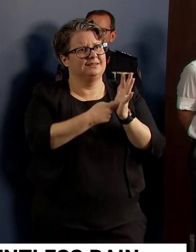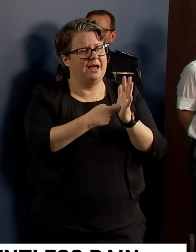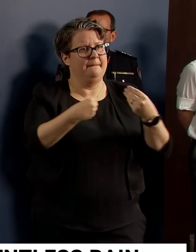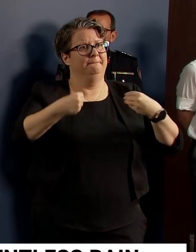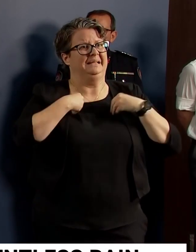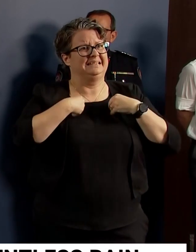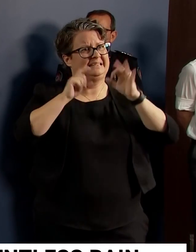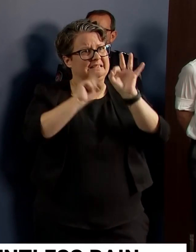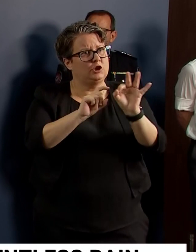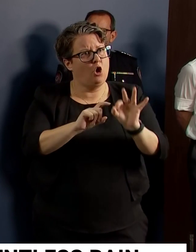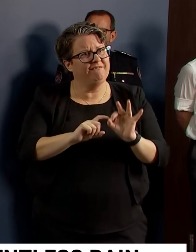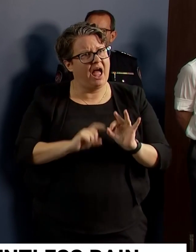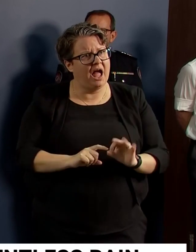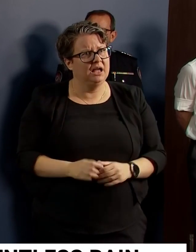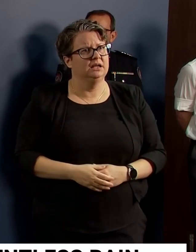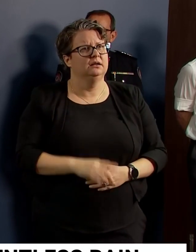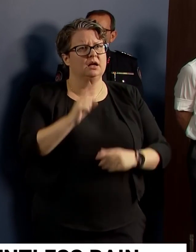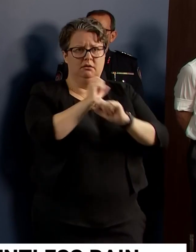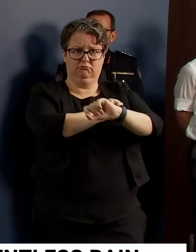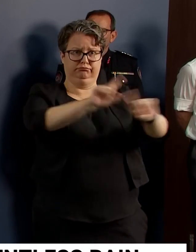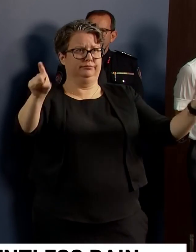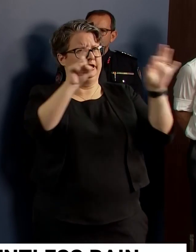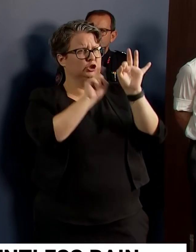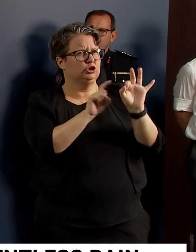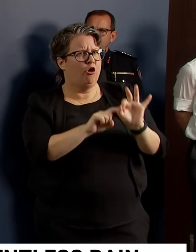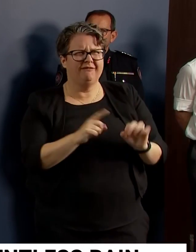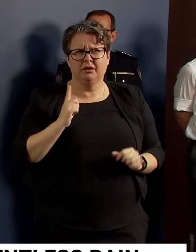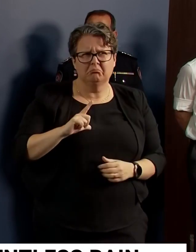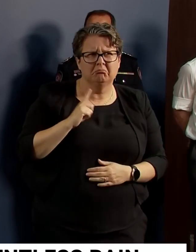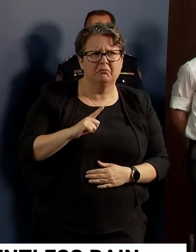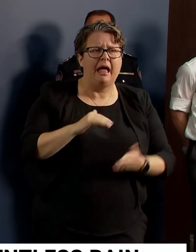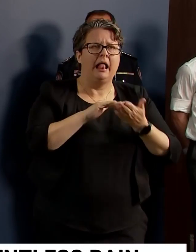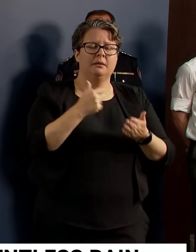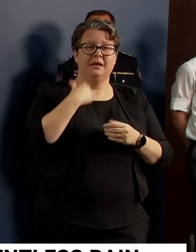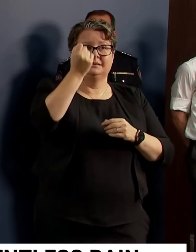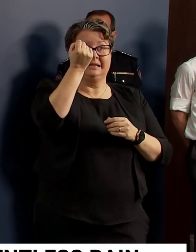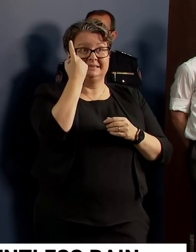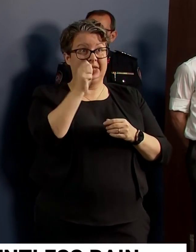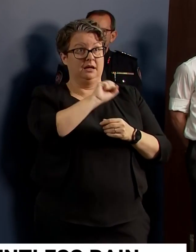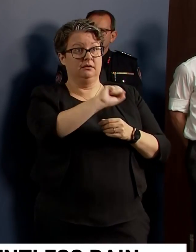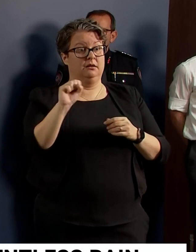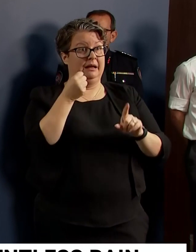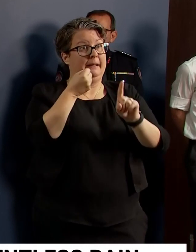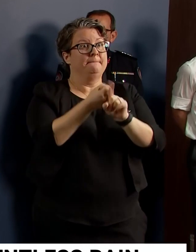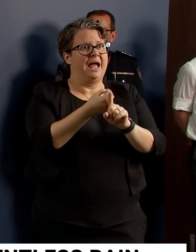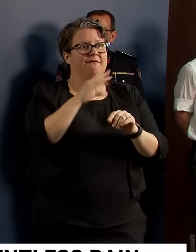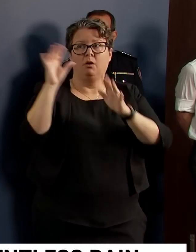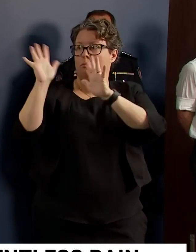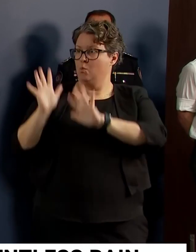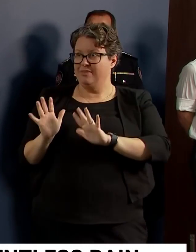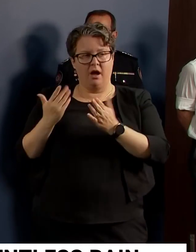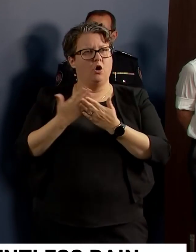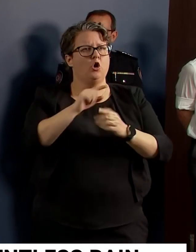is going to help measure and quantify the impact of severe weather events and help identify the next steps